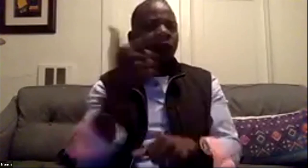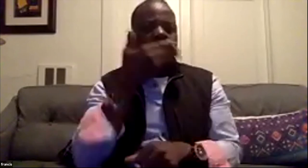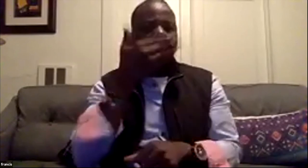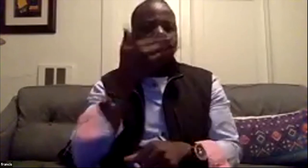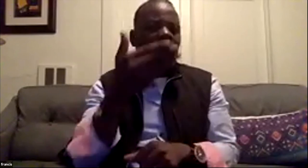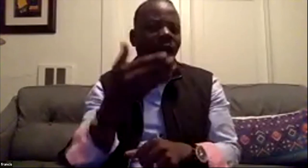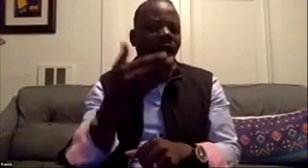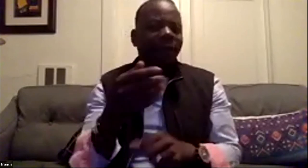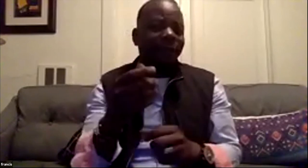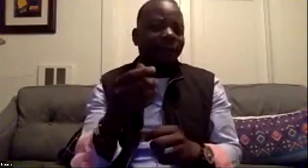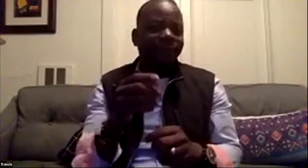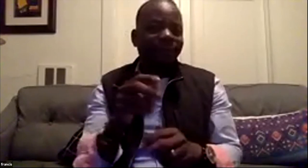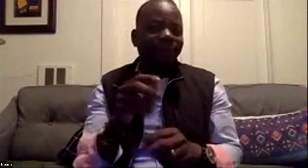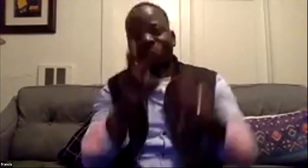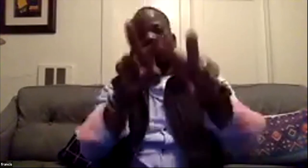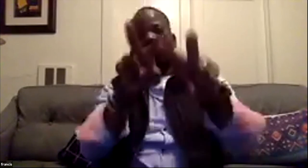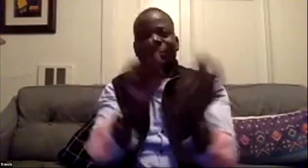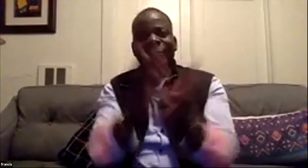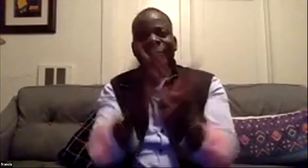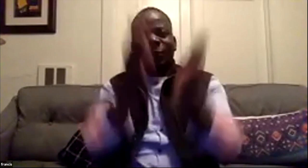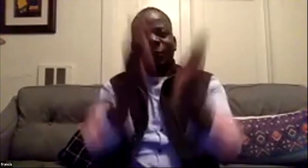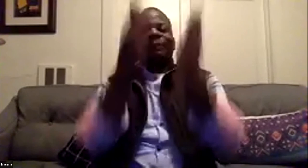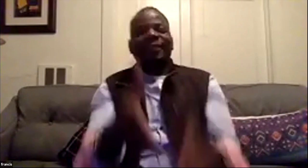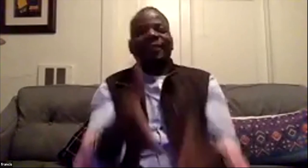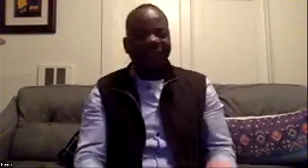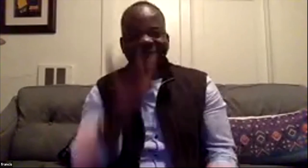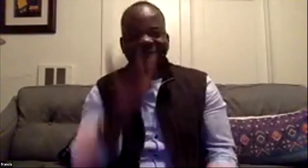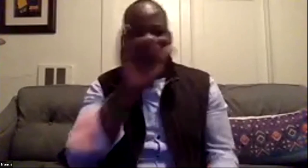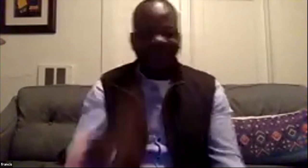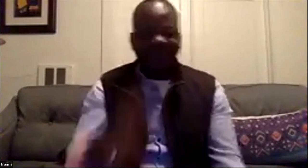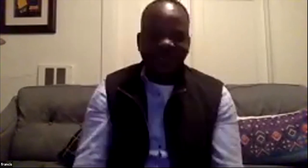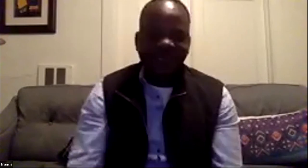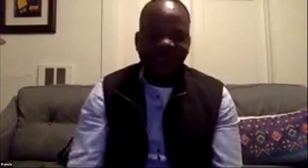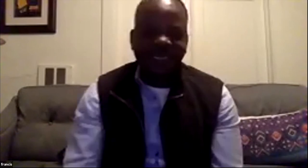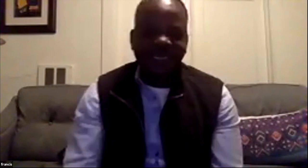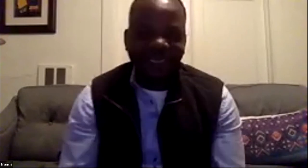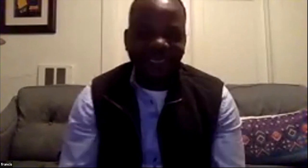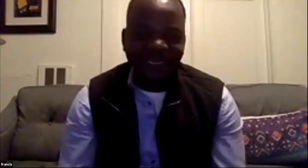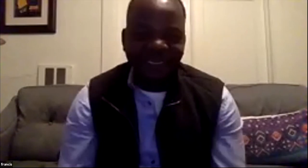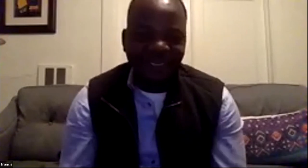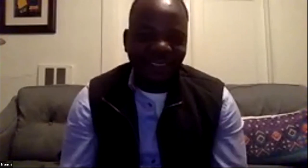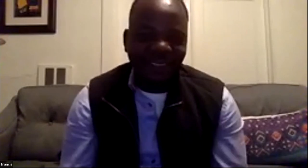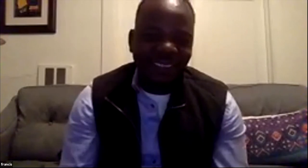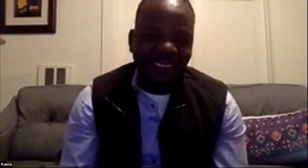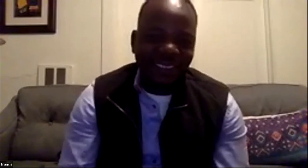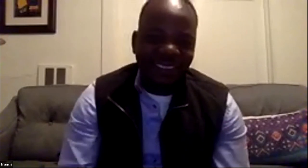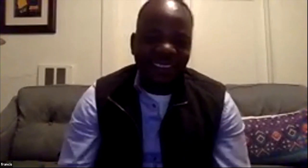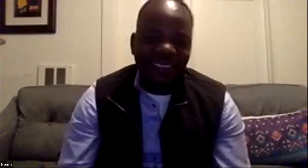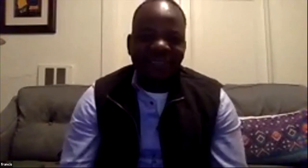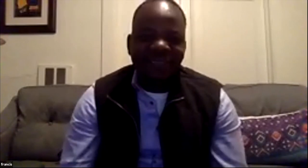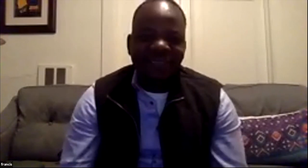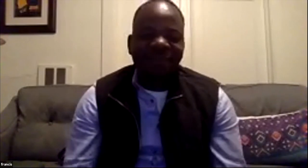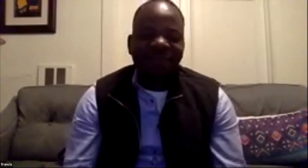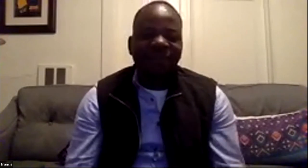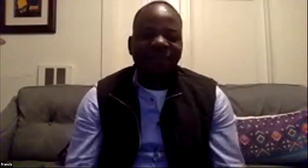uh and so that way we can meet in person and i can see you know i it will be great to see